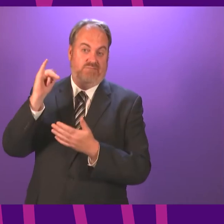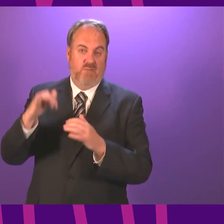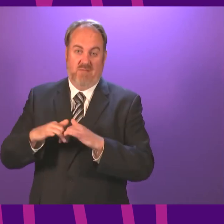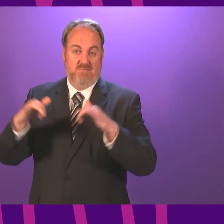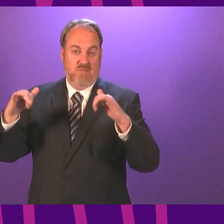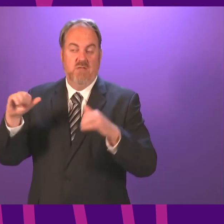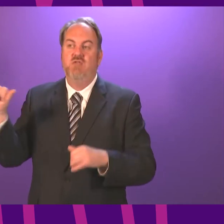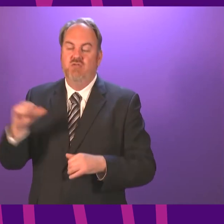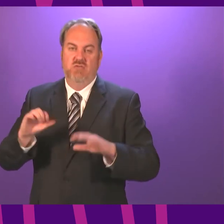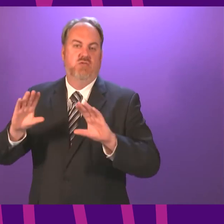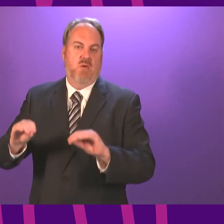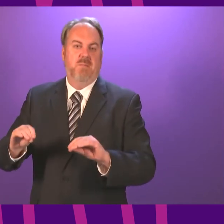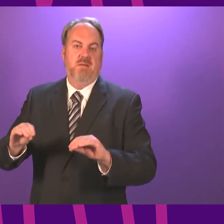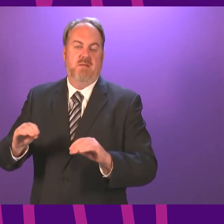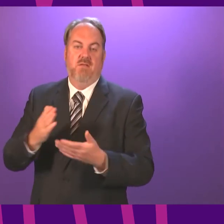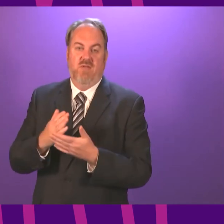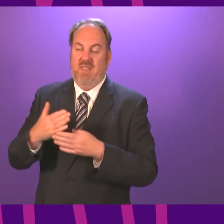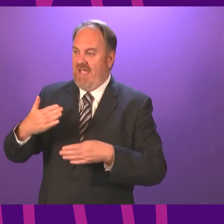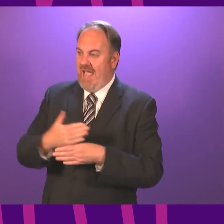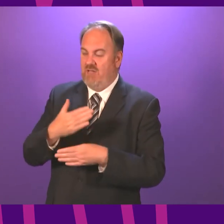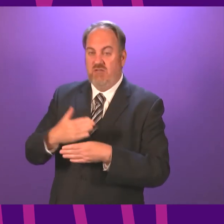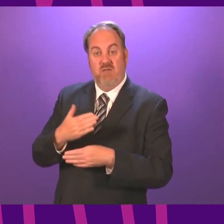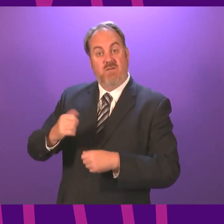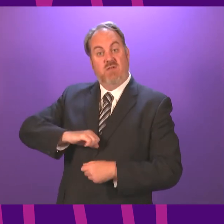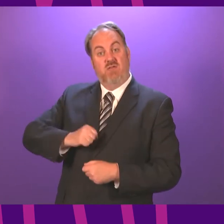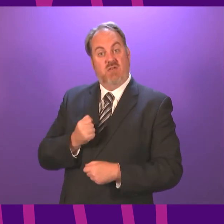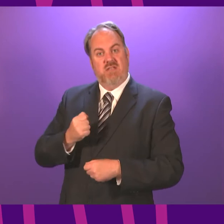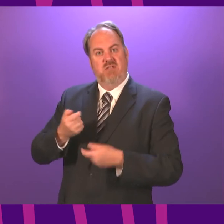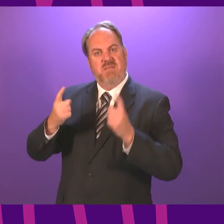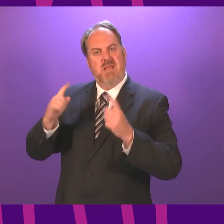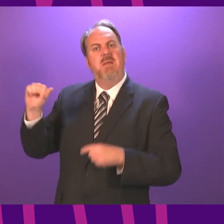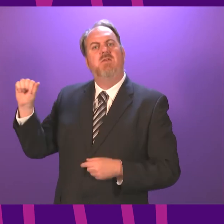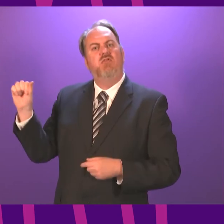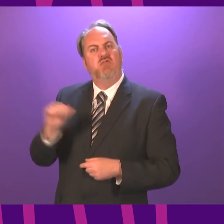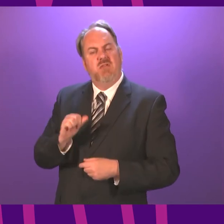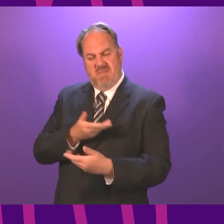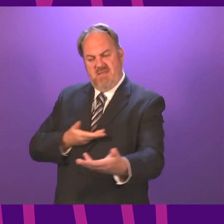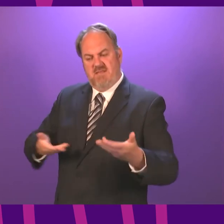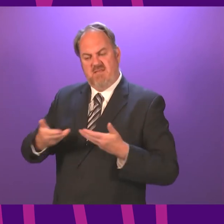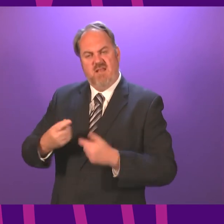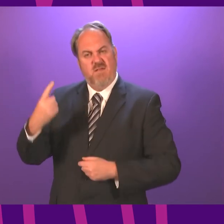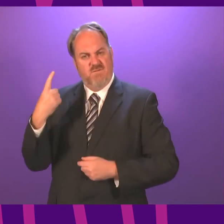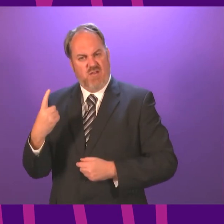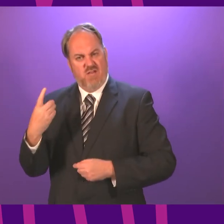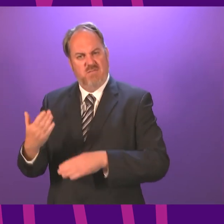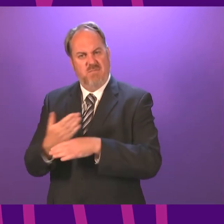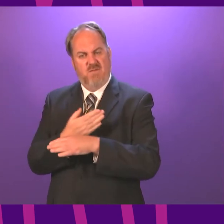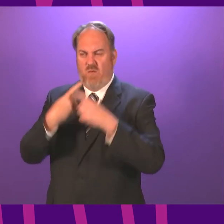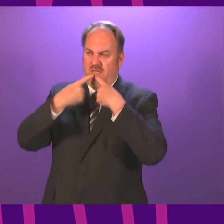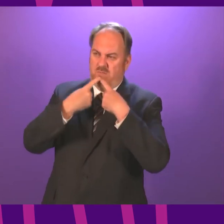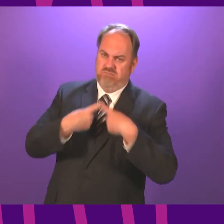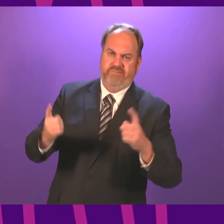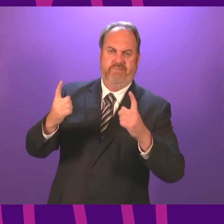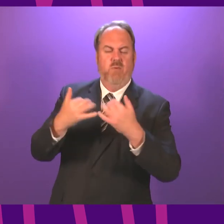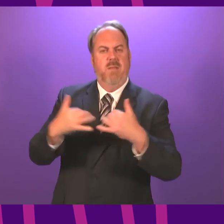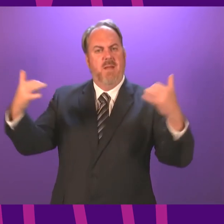must stop, and that the actions of Scottish Ministers, must be properly held up to scrutiny by this Scottish Parliament?